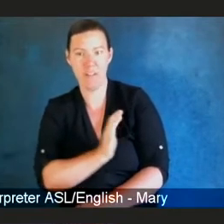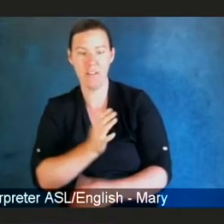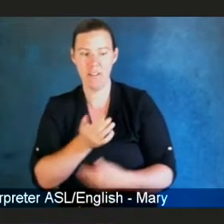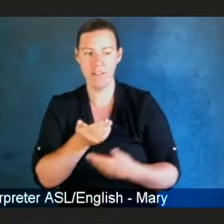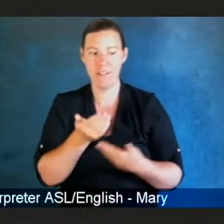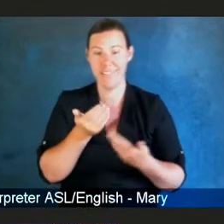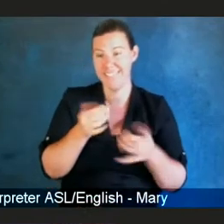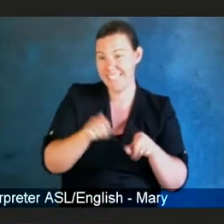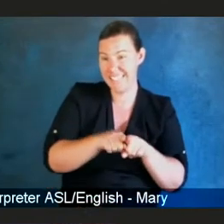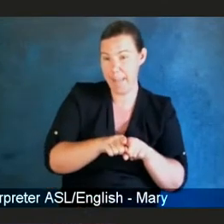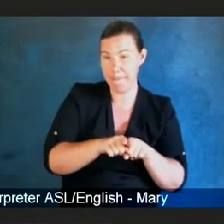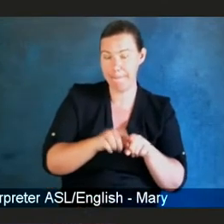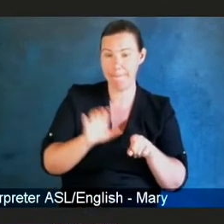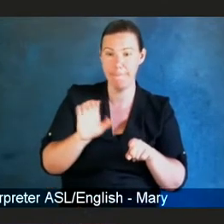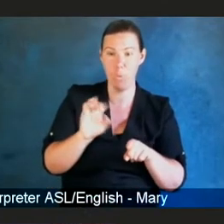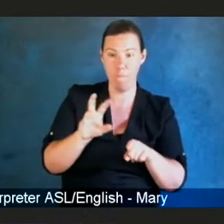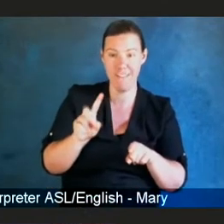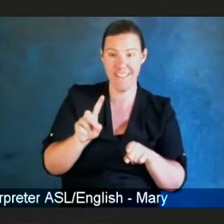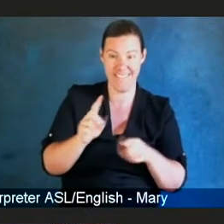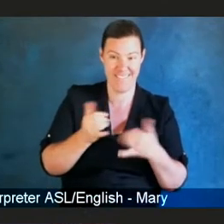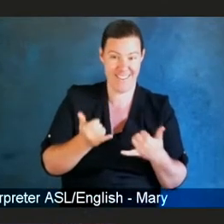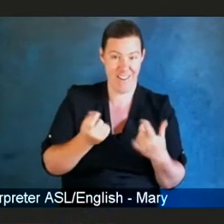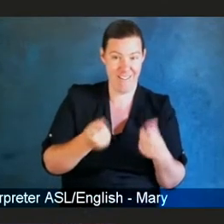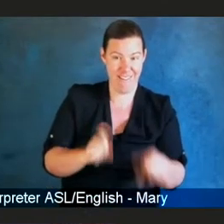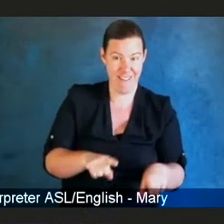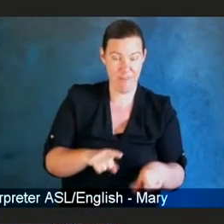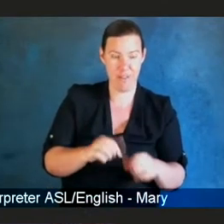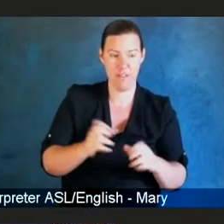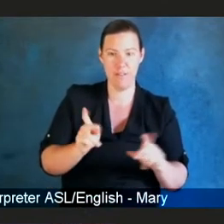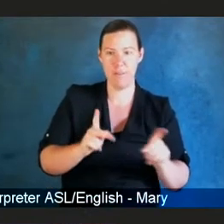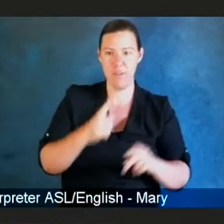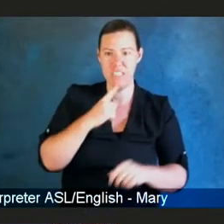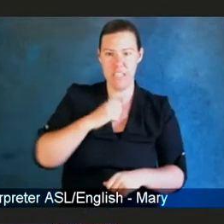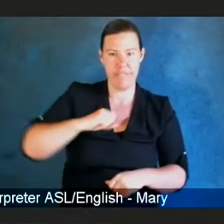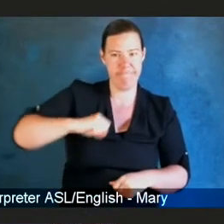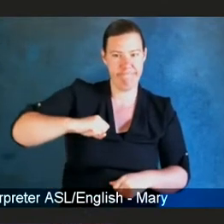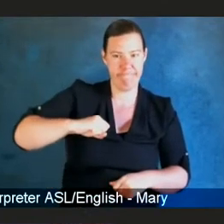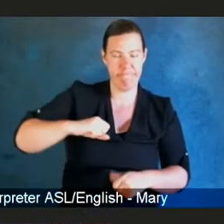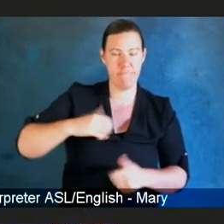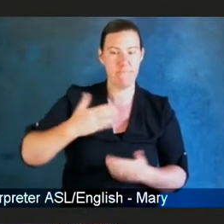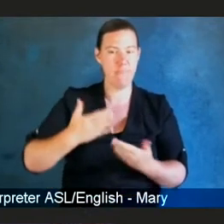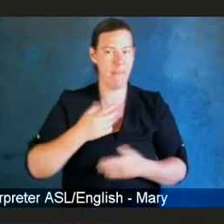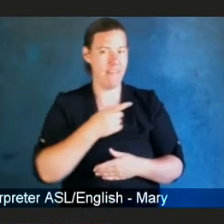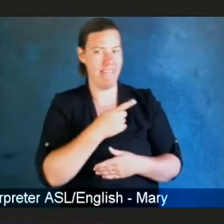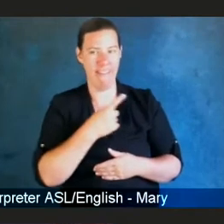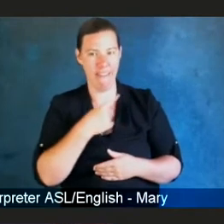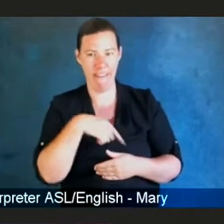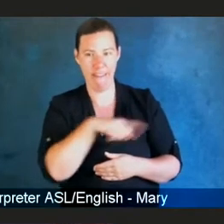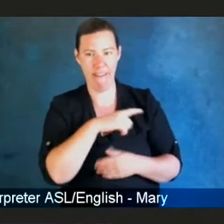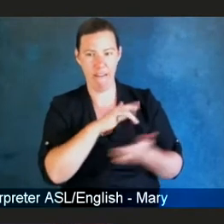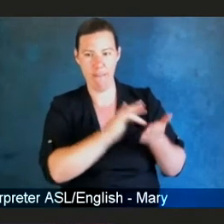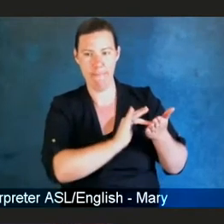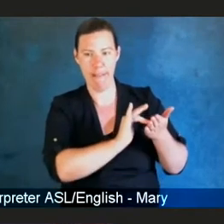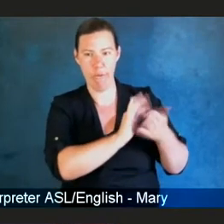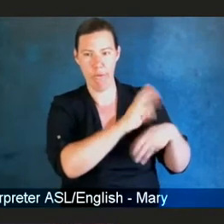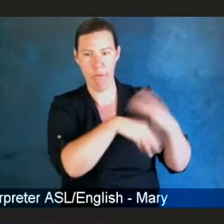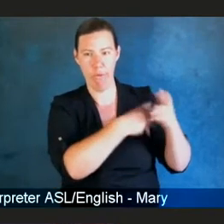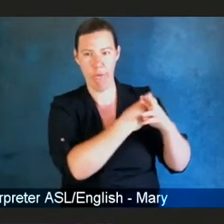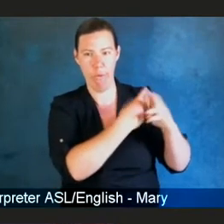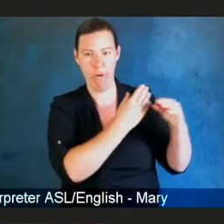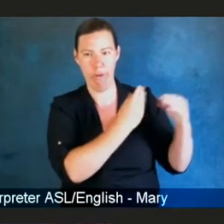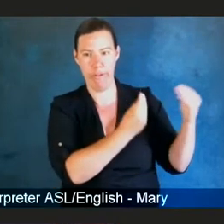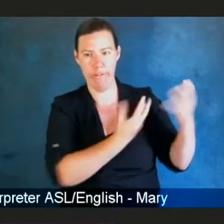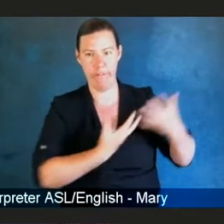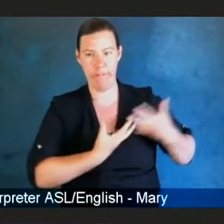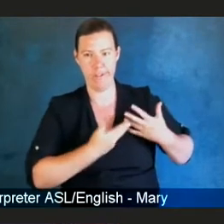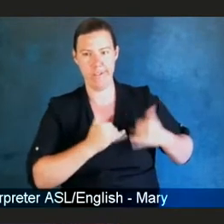more to it. Maybe they're telling us stuff that they don't want us to know. And all those sorts of hesitancies that are